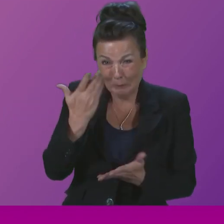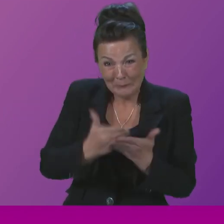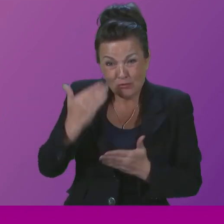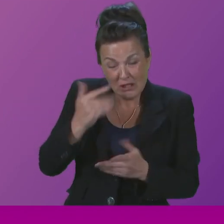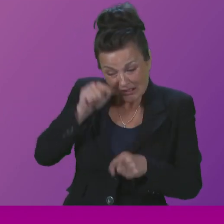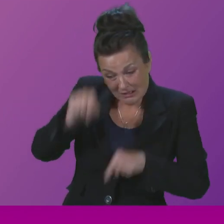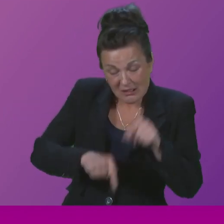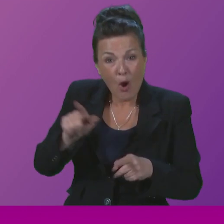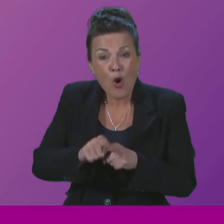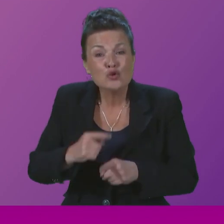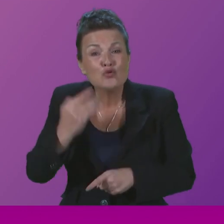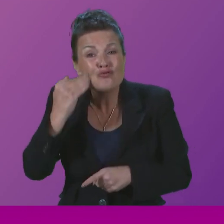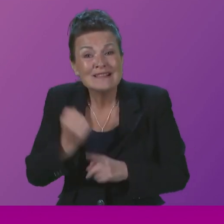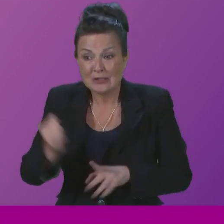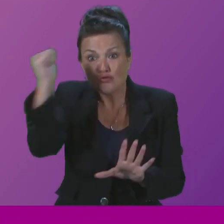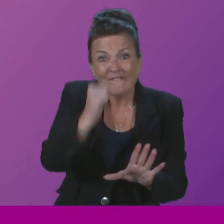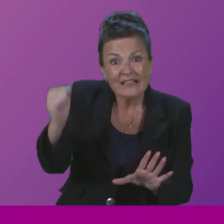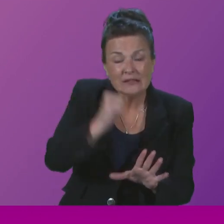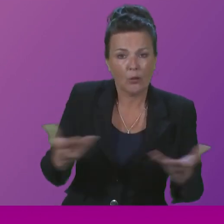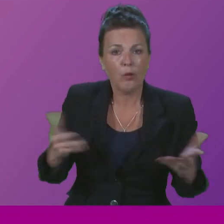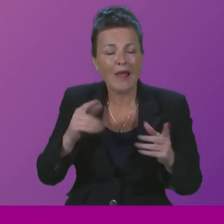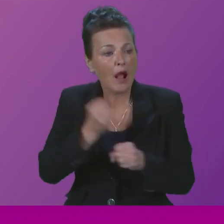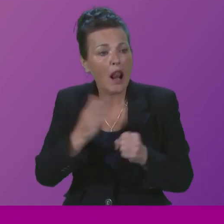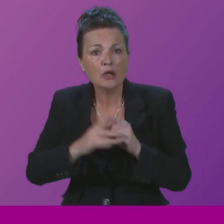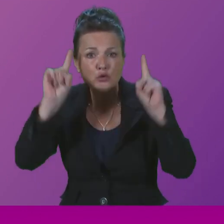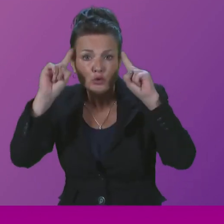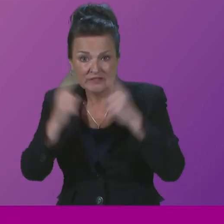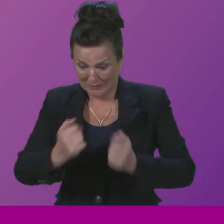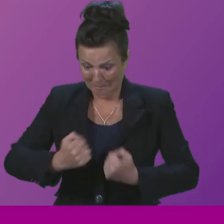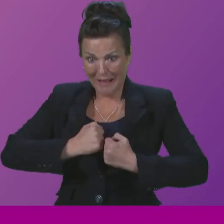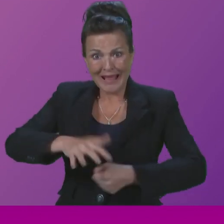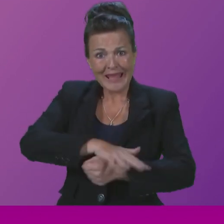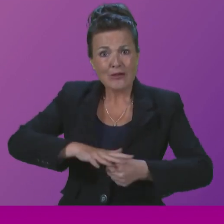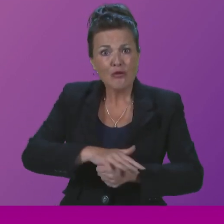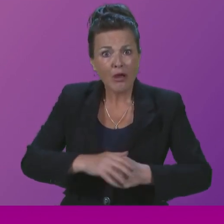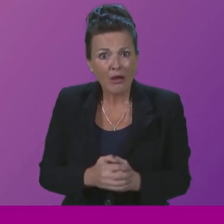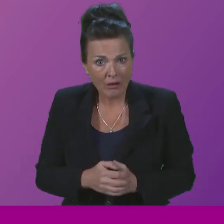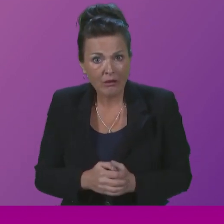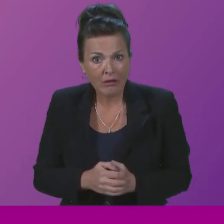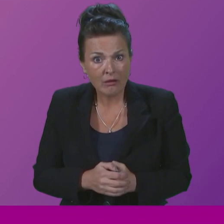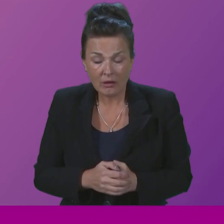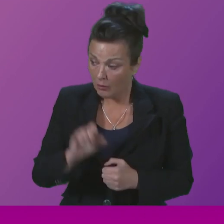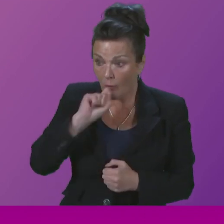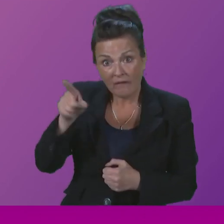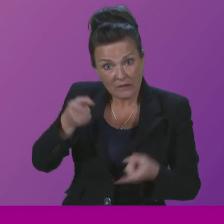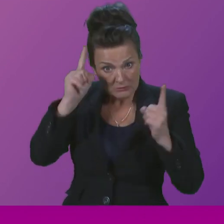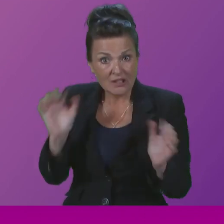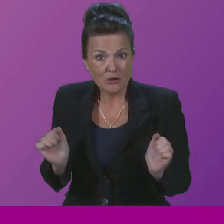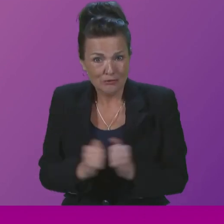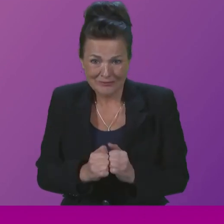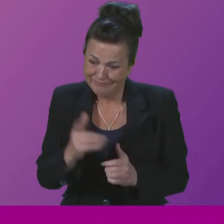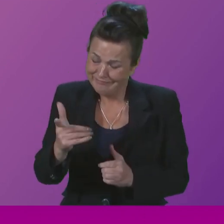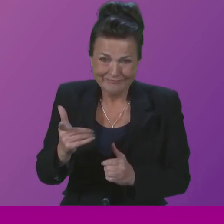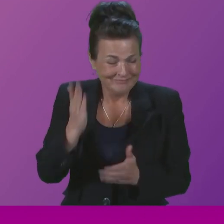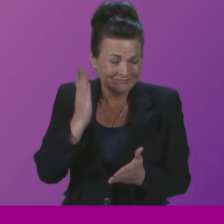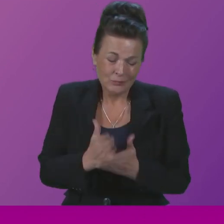racist graffiti that has been found on Glasgow University campus in my constituency? Will she further agree with me that anti